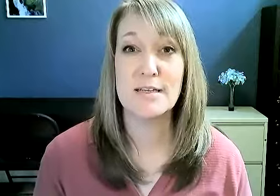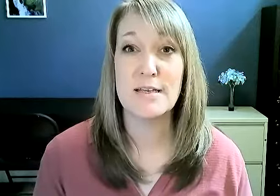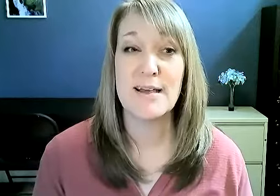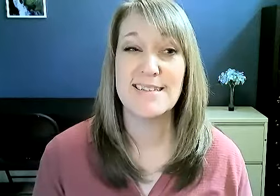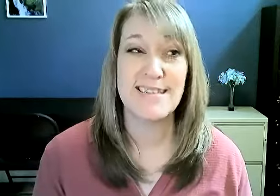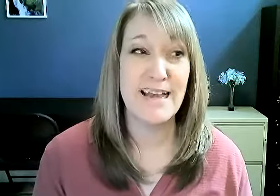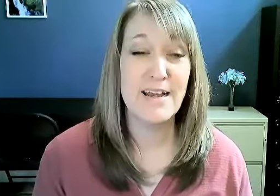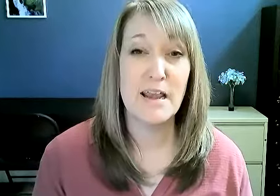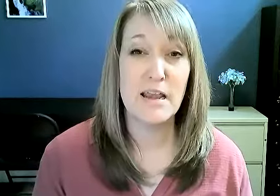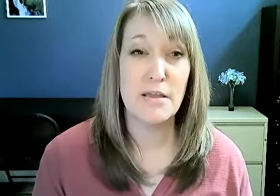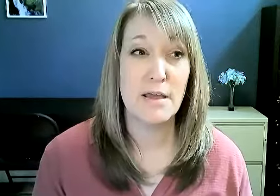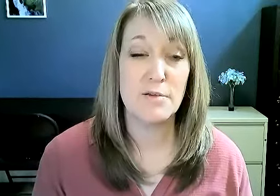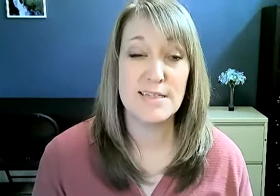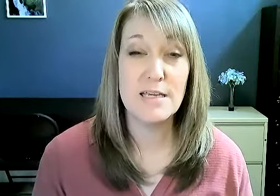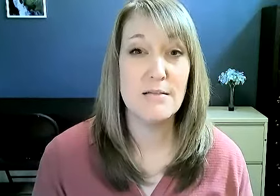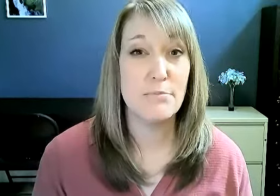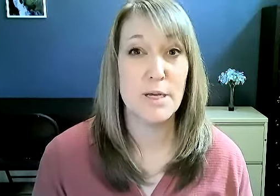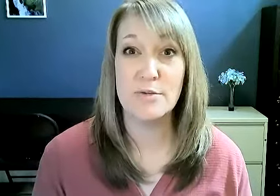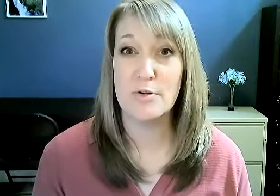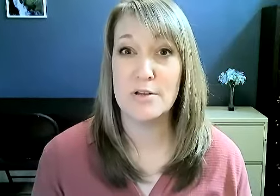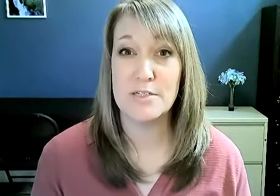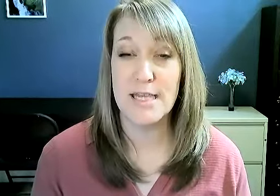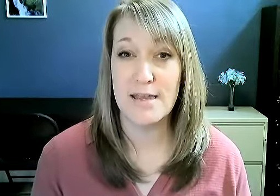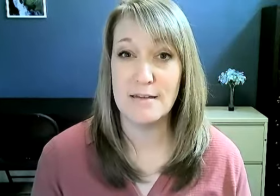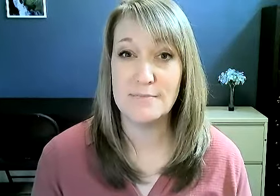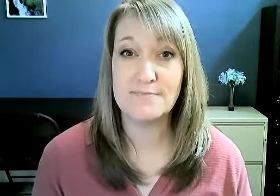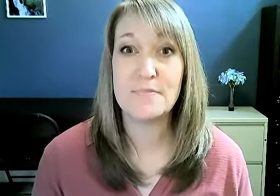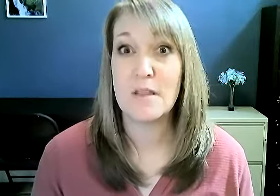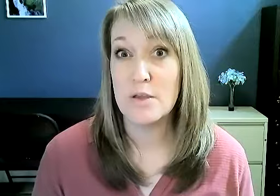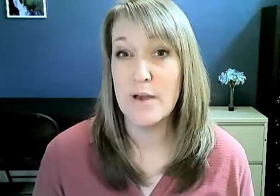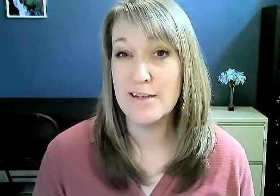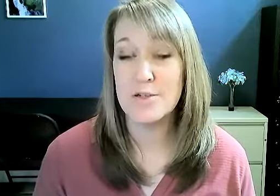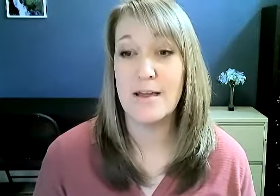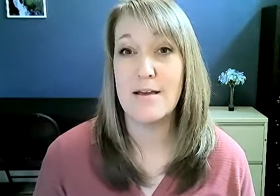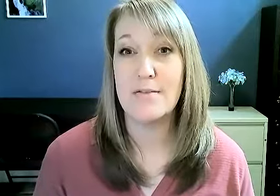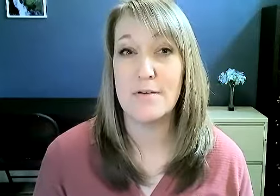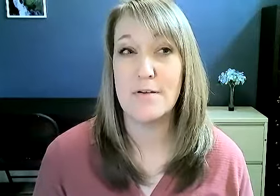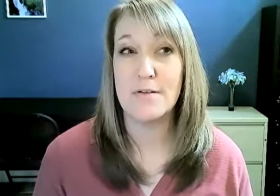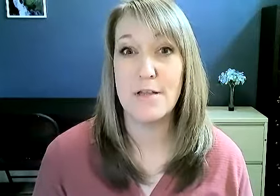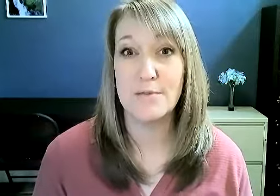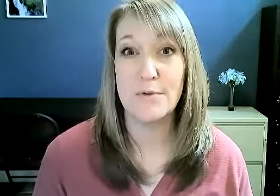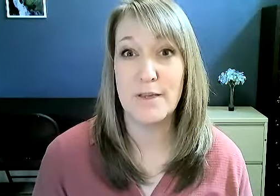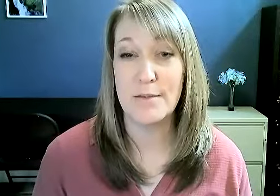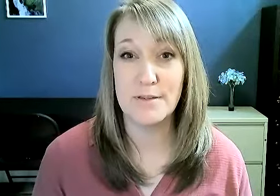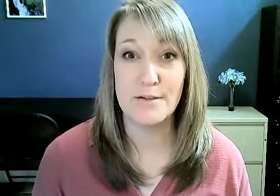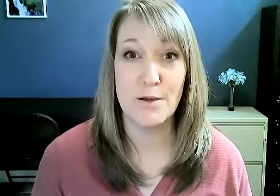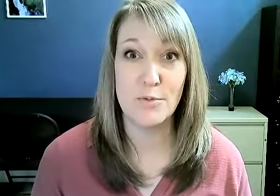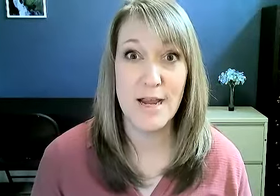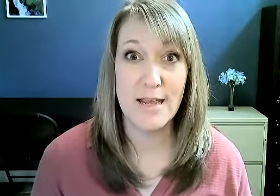a sign that you see, but you don't understand, you actually have a lot of vocabulary already